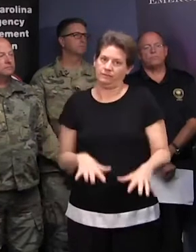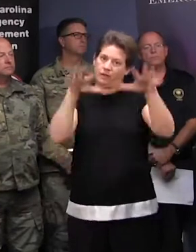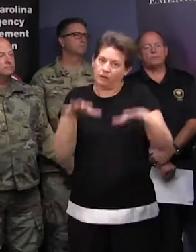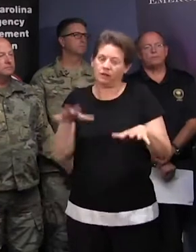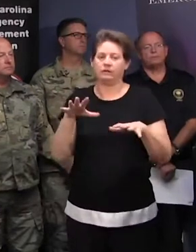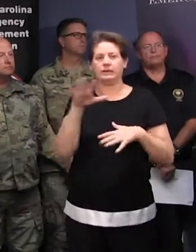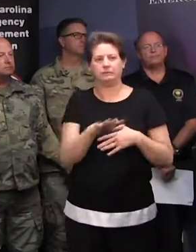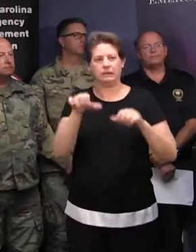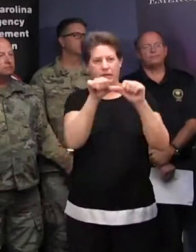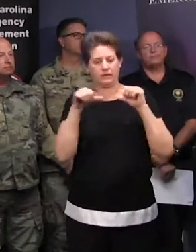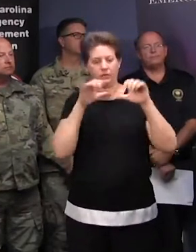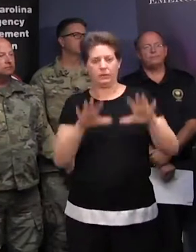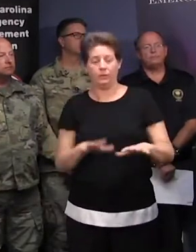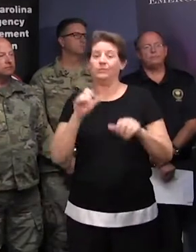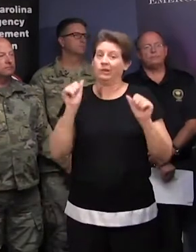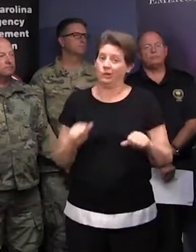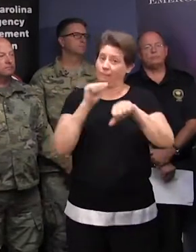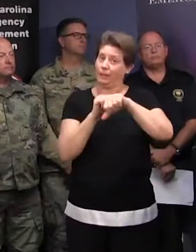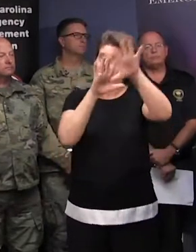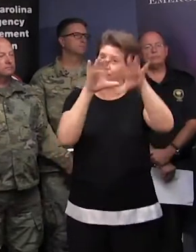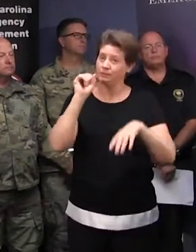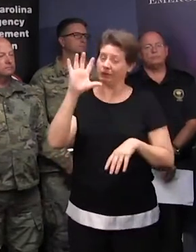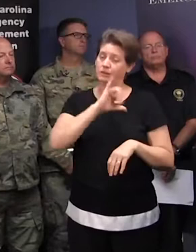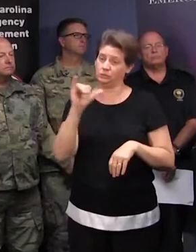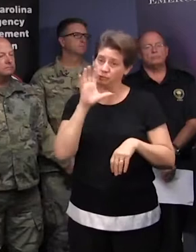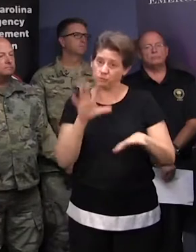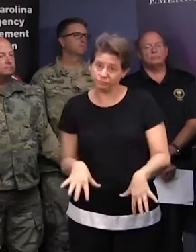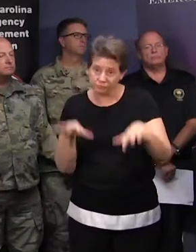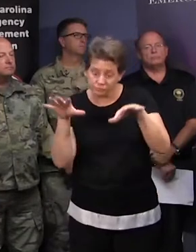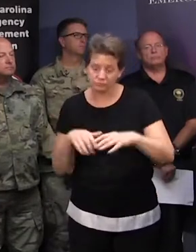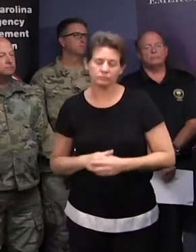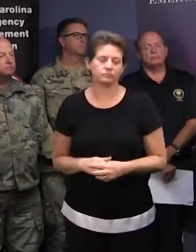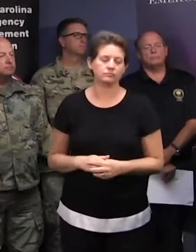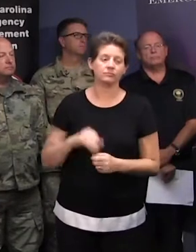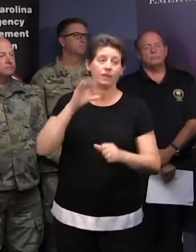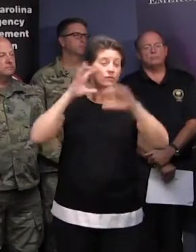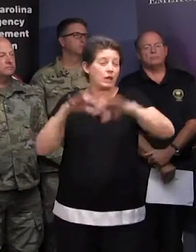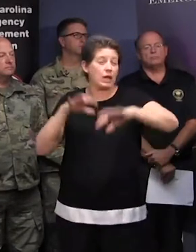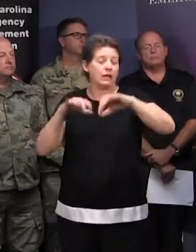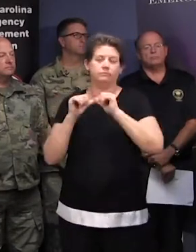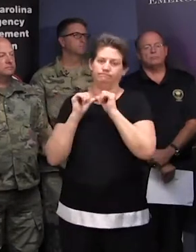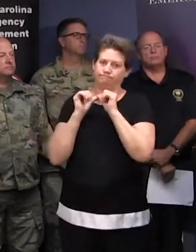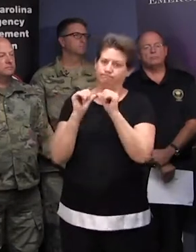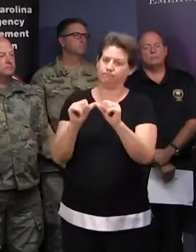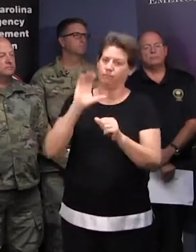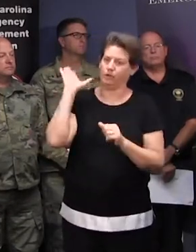areas, as well as in the mountains of South Carolina. The heavy rain potential will persist through the weekend.